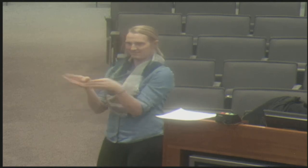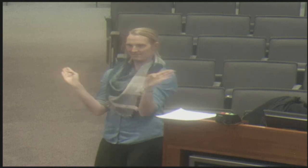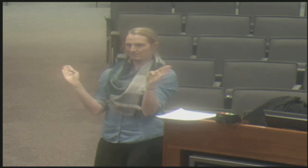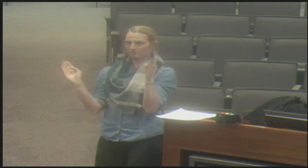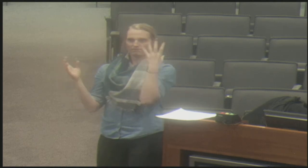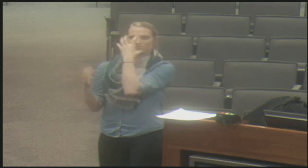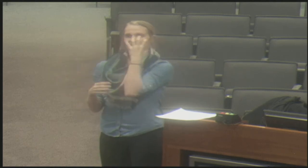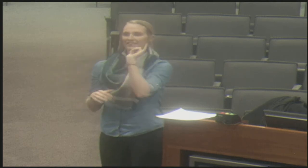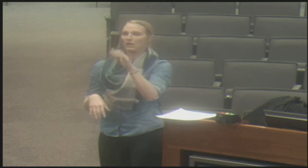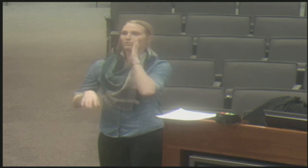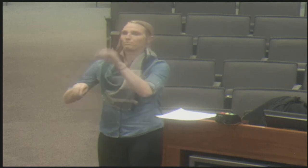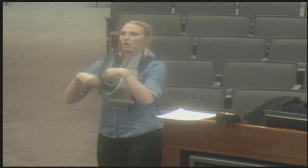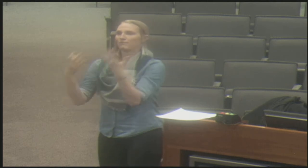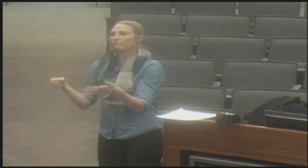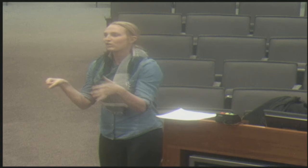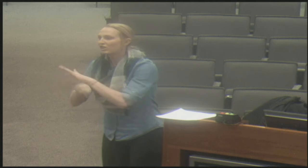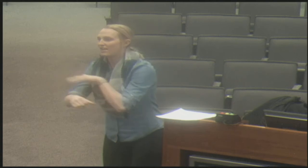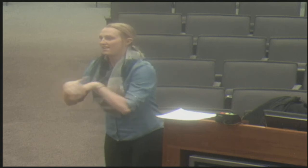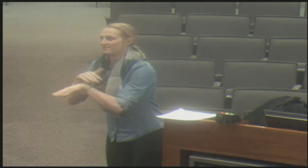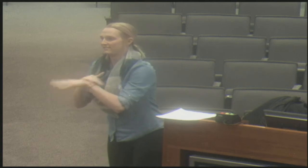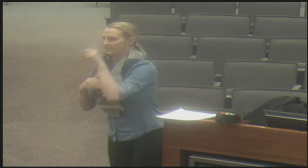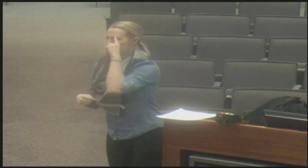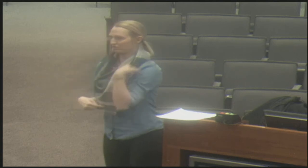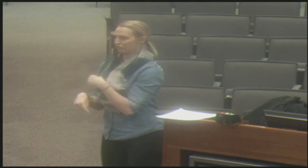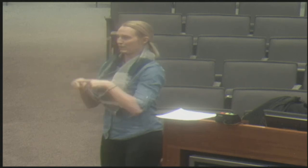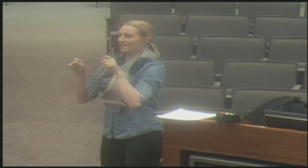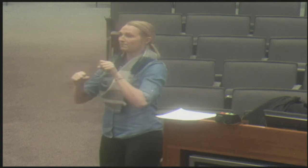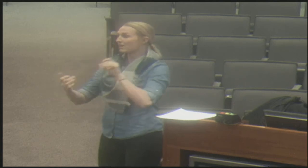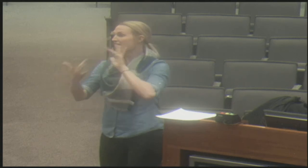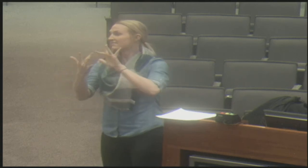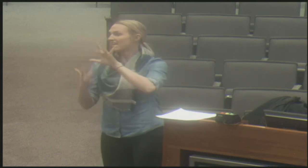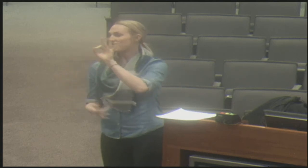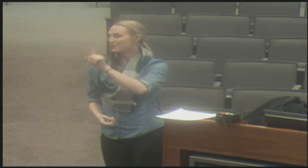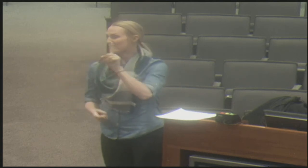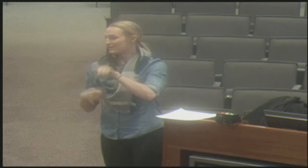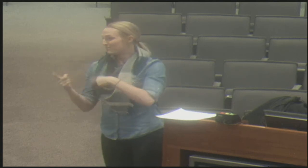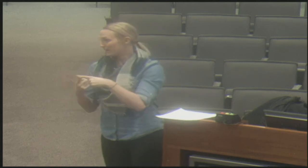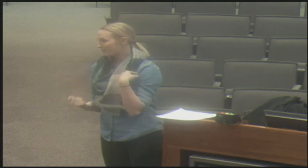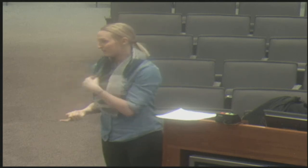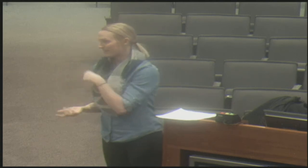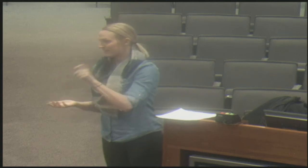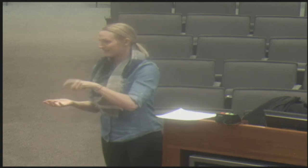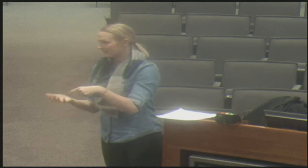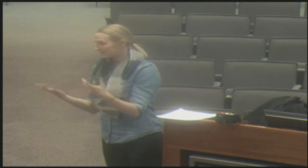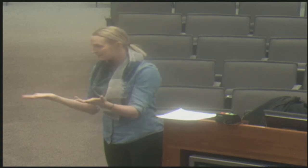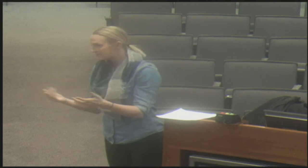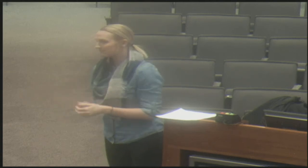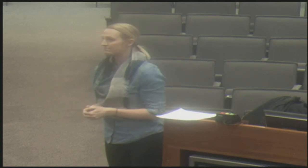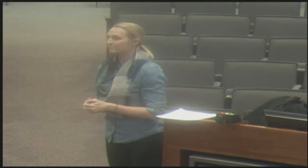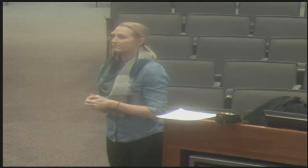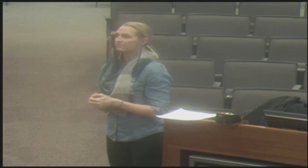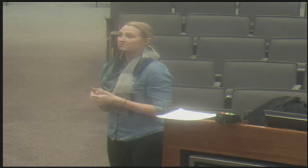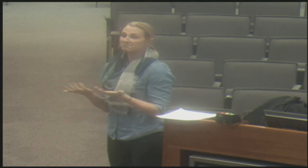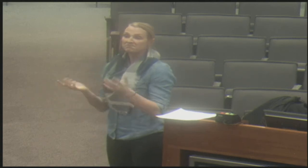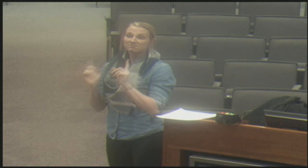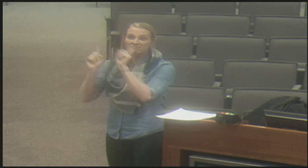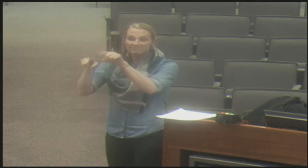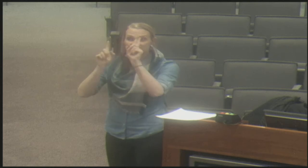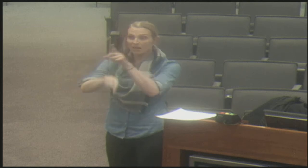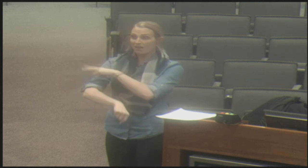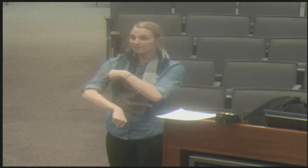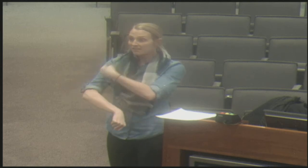about our next gen 911. This is not just for those one-off situations, but these will